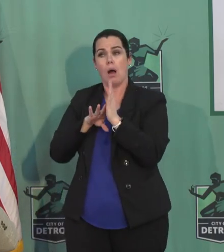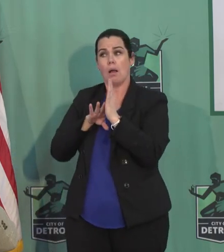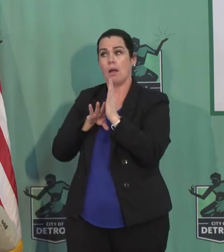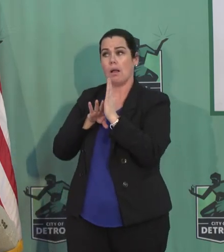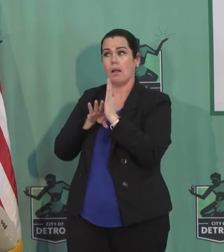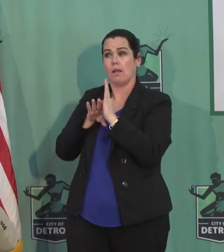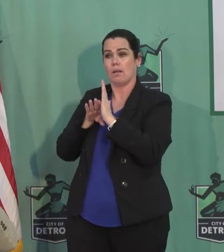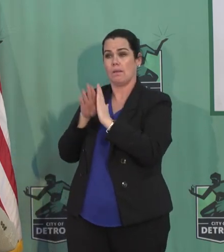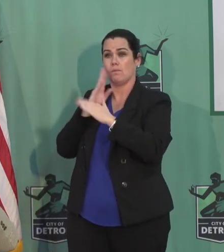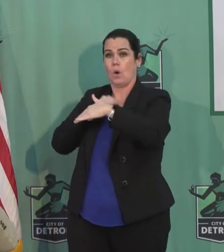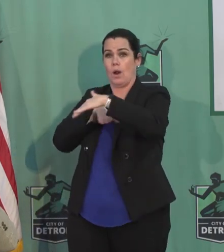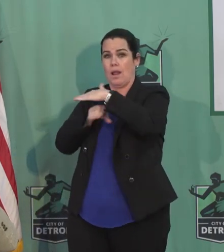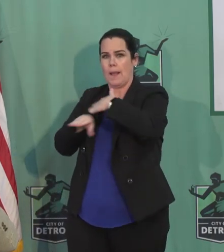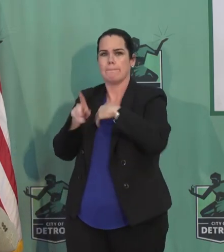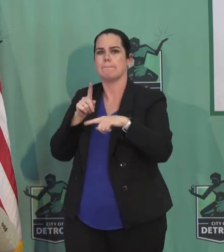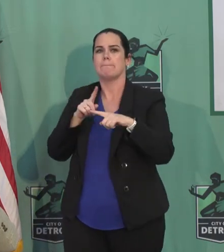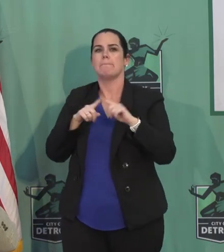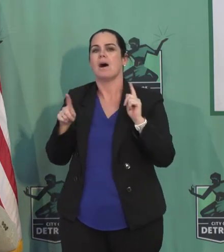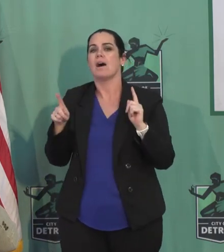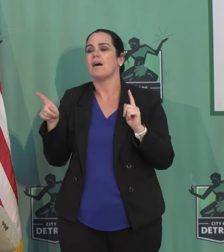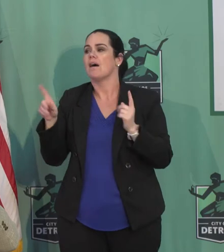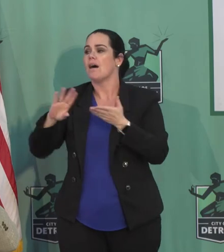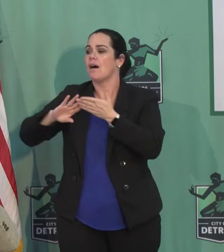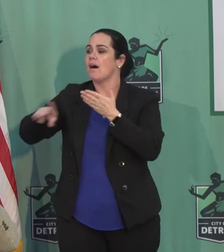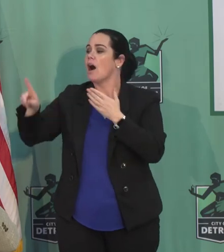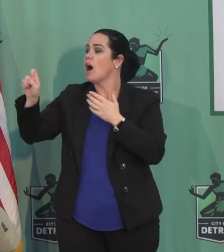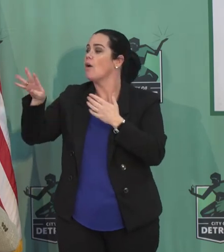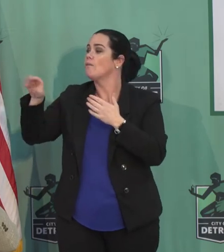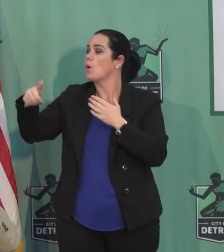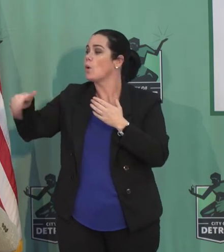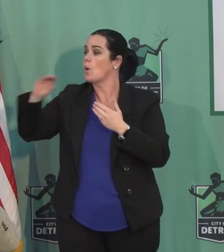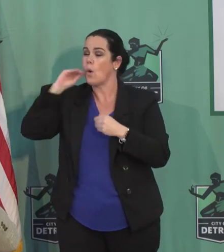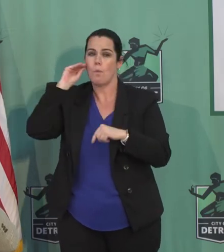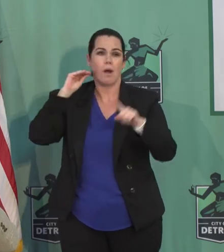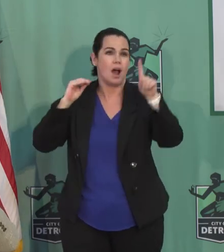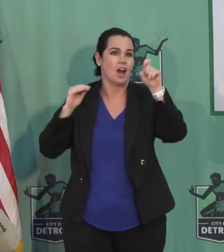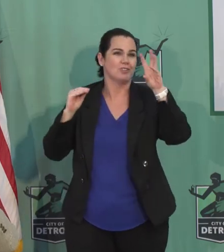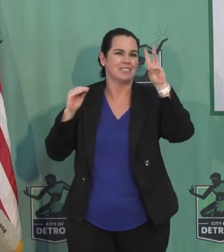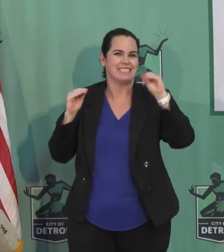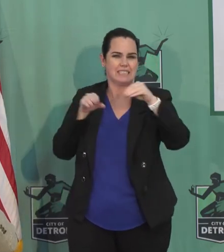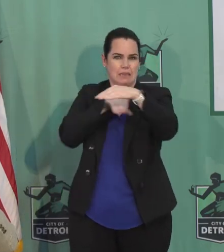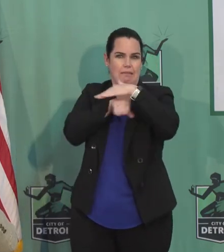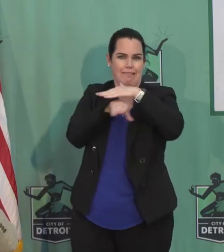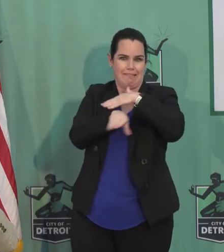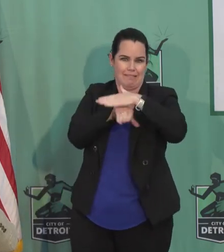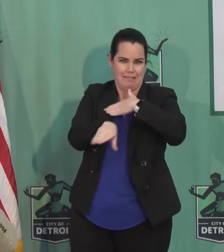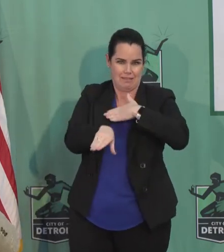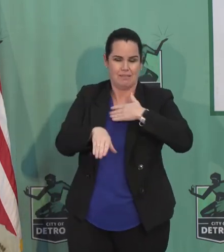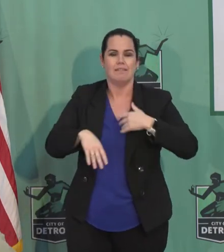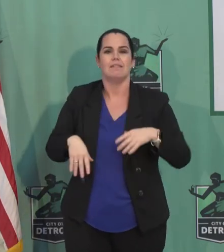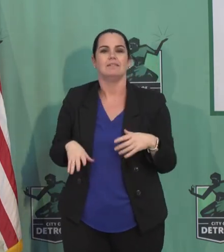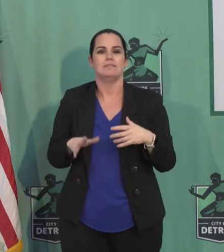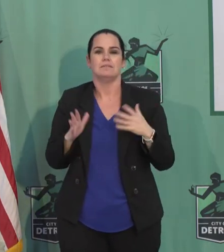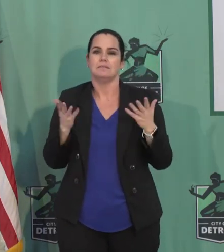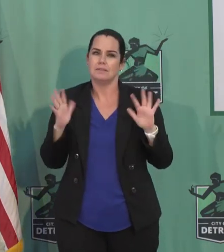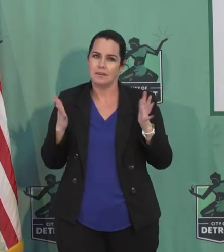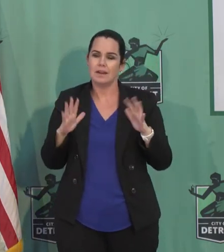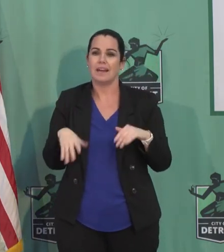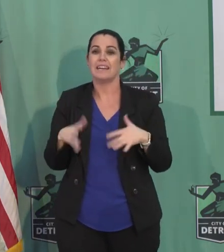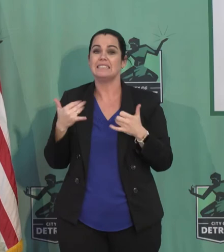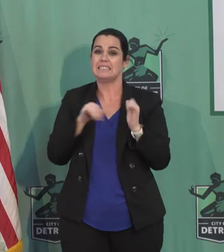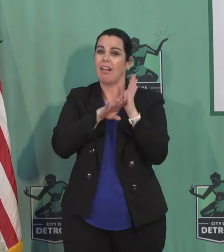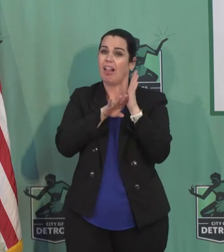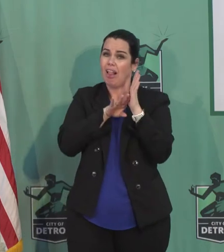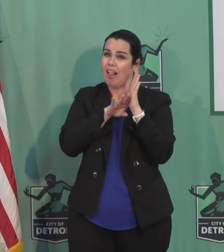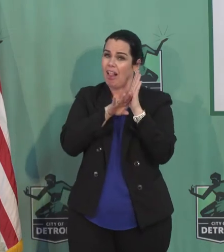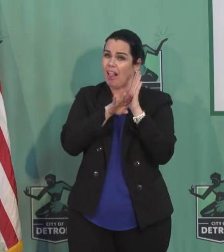now maybe it's 160 admissions, but 140 are getting better and are being discharged. It's still going